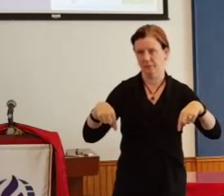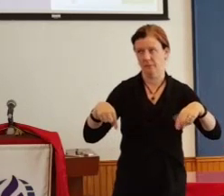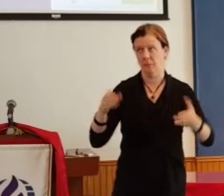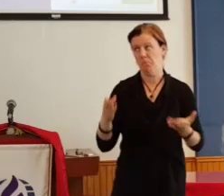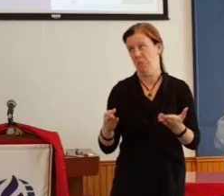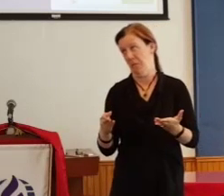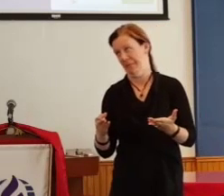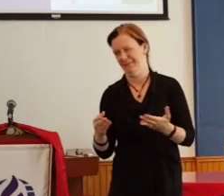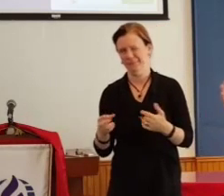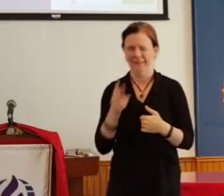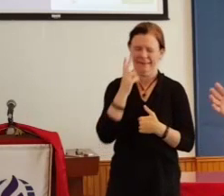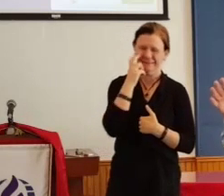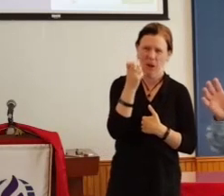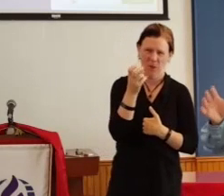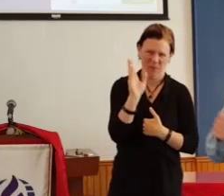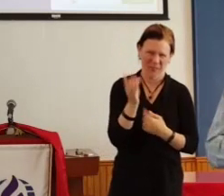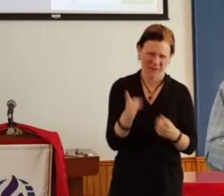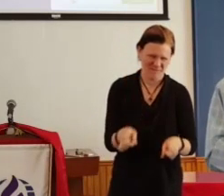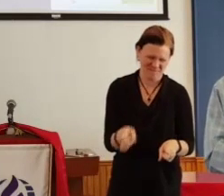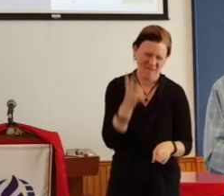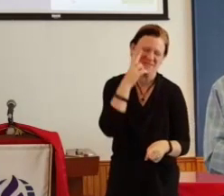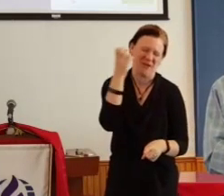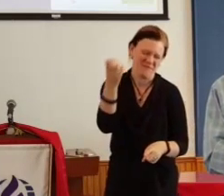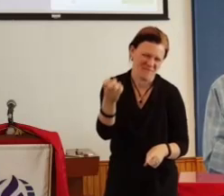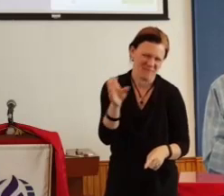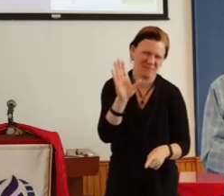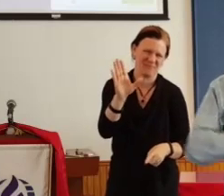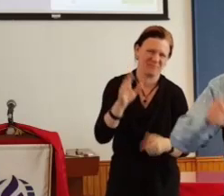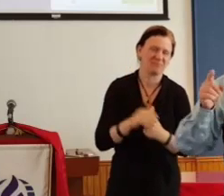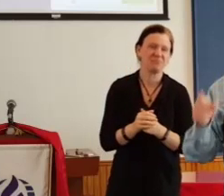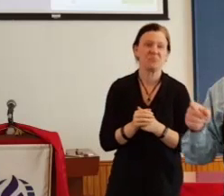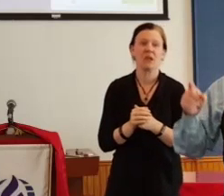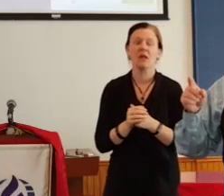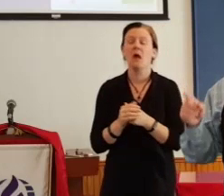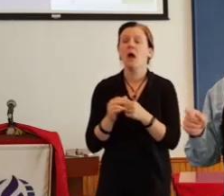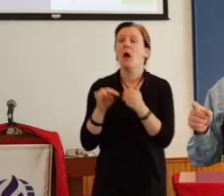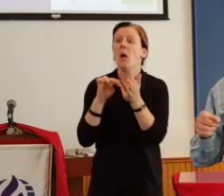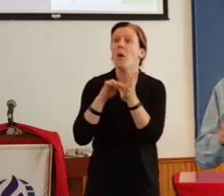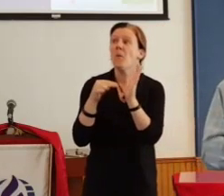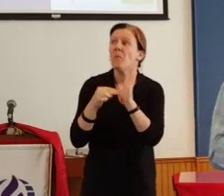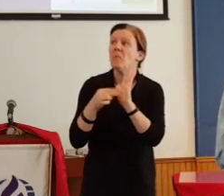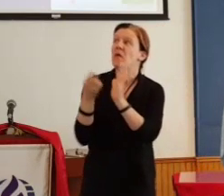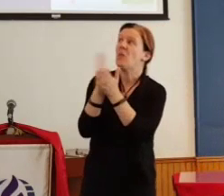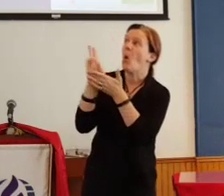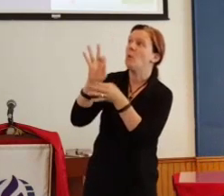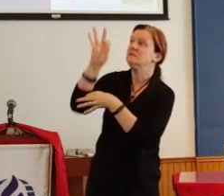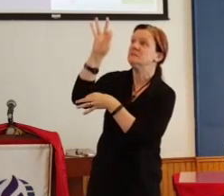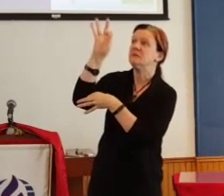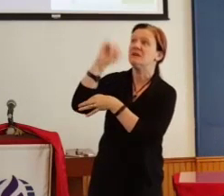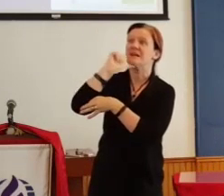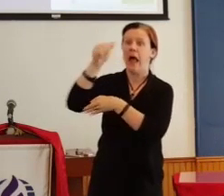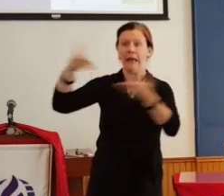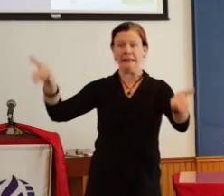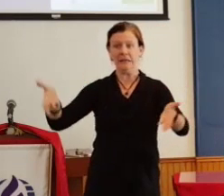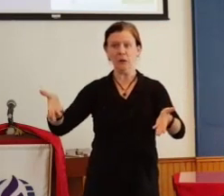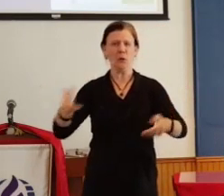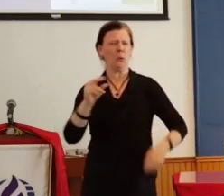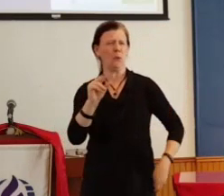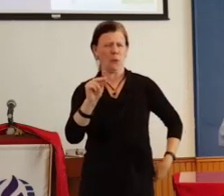could, but probably not. But that doesn't mean that the Holy Spirit isn't surrounding each of us right at this